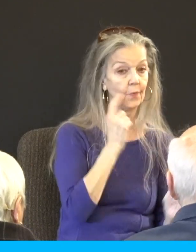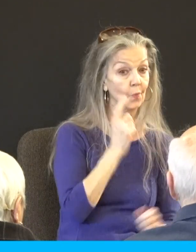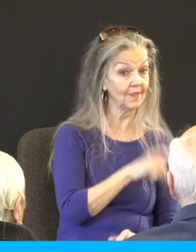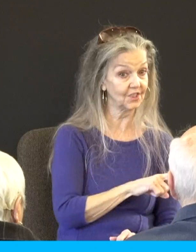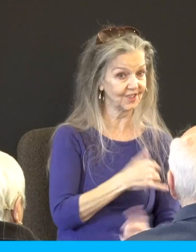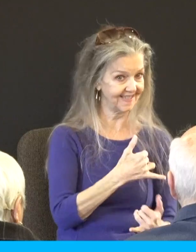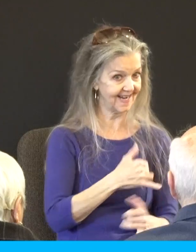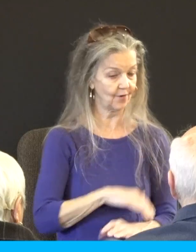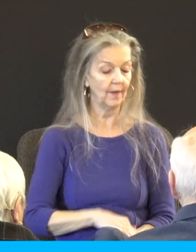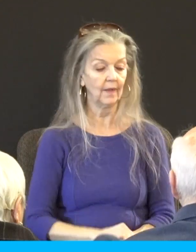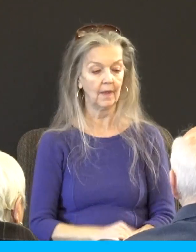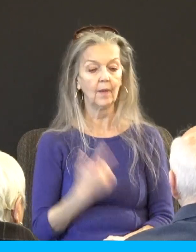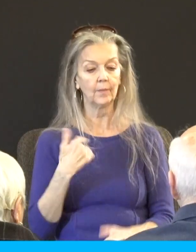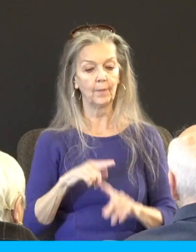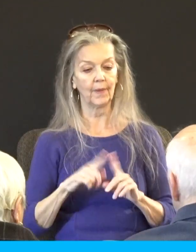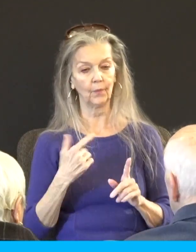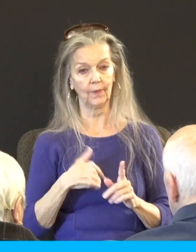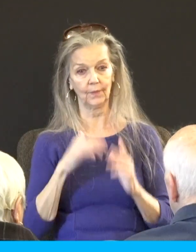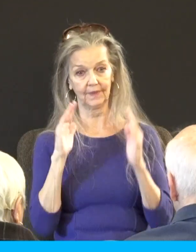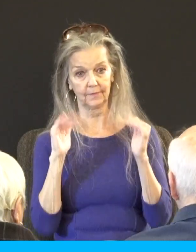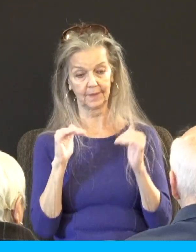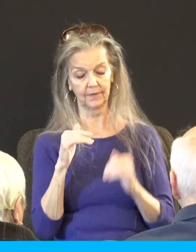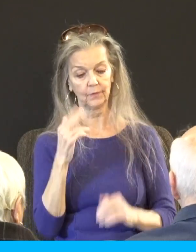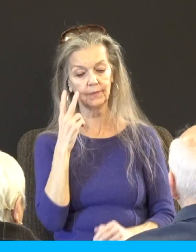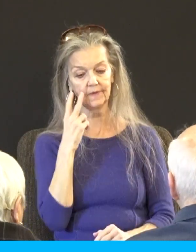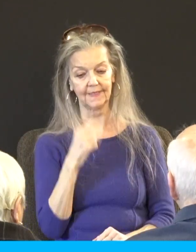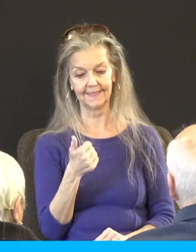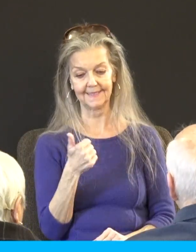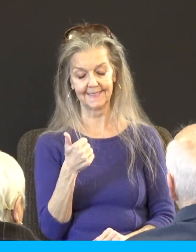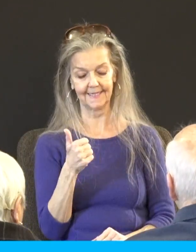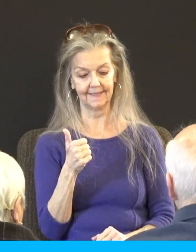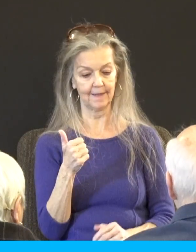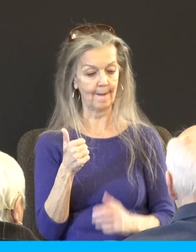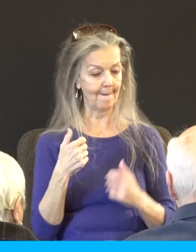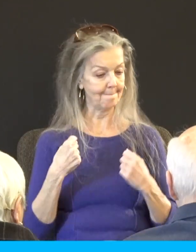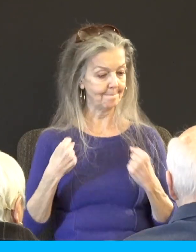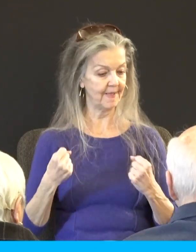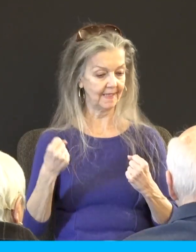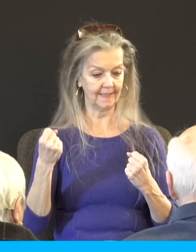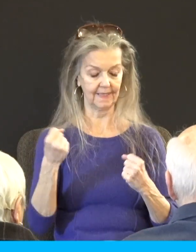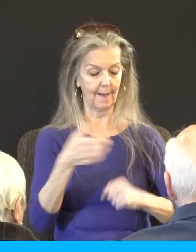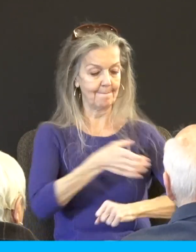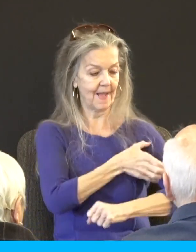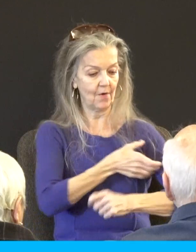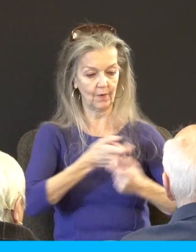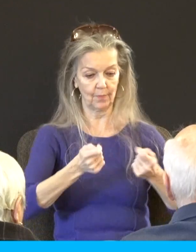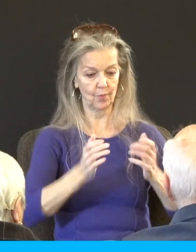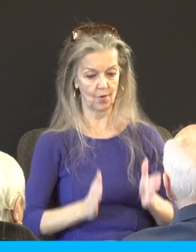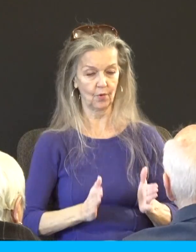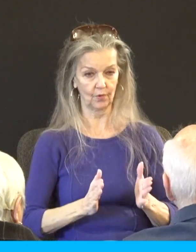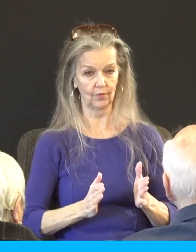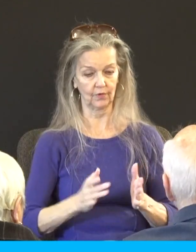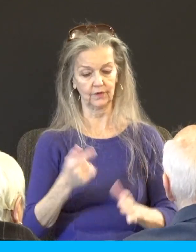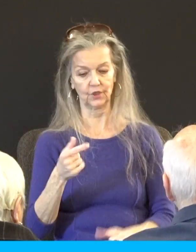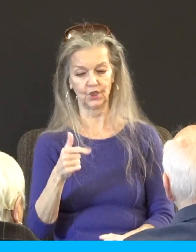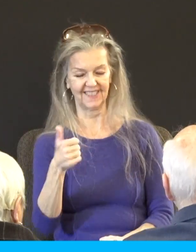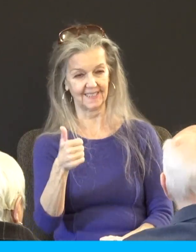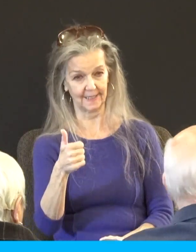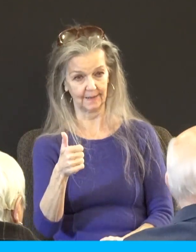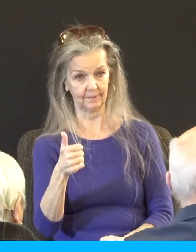to see is ten major power brokers essentially dominating the world scene. We have a G7, a G20. It's going to consolidate